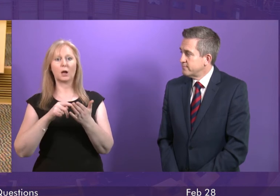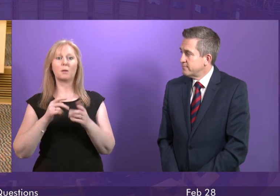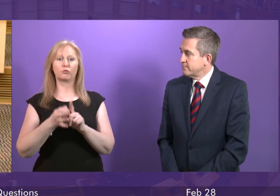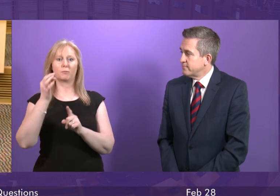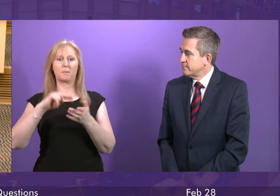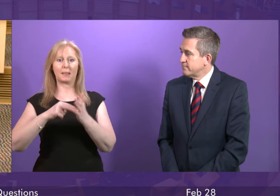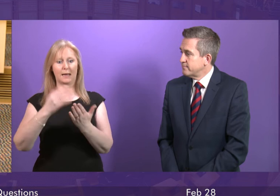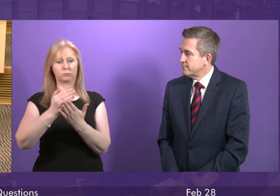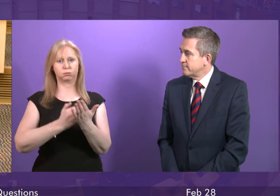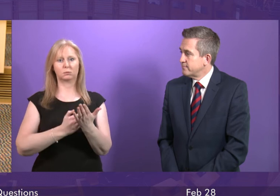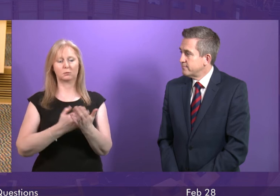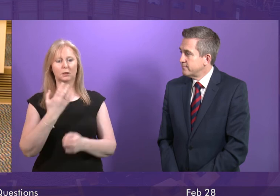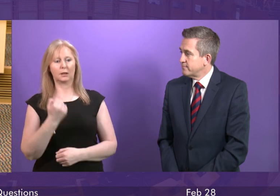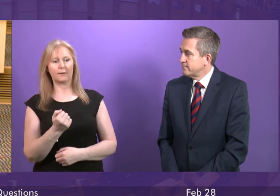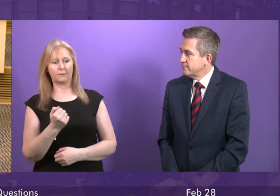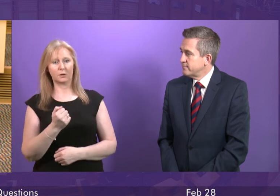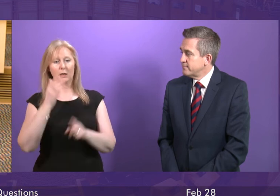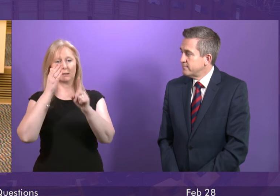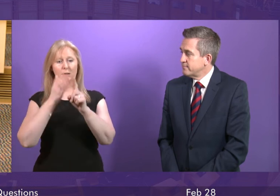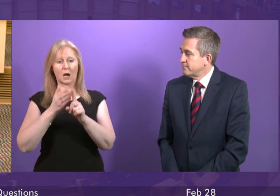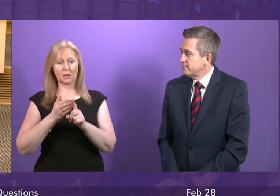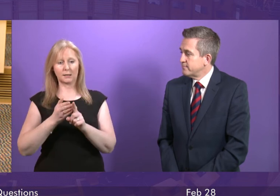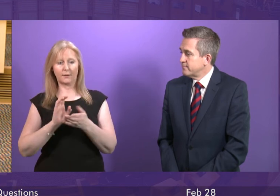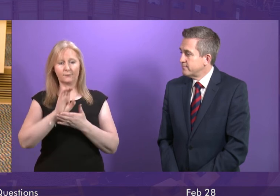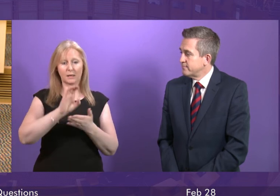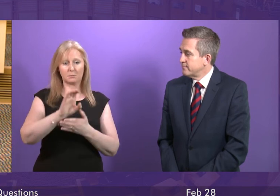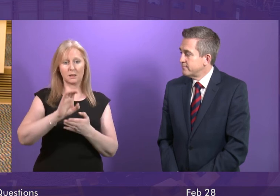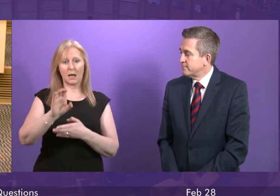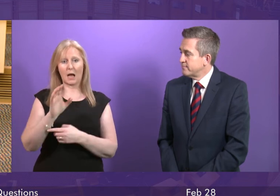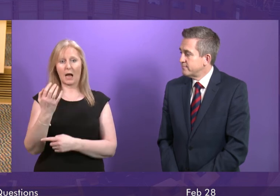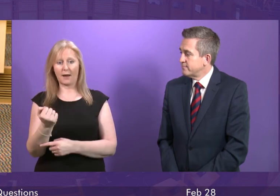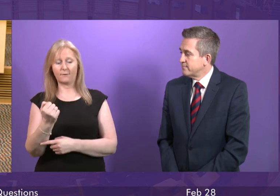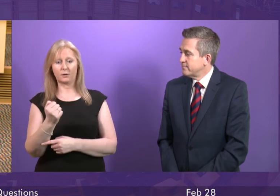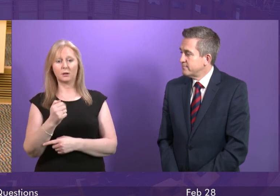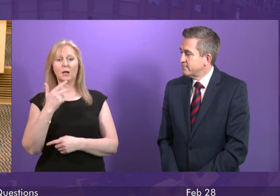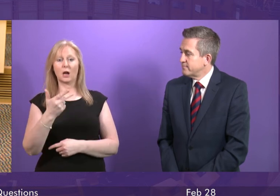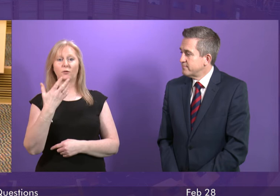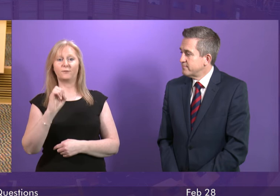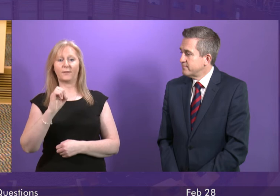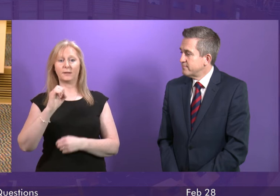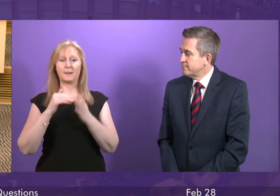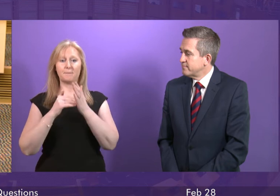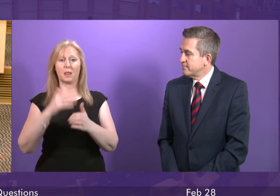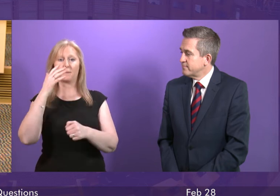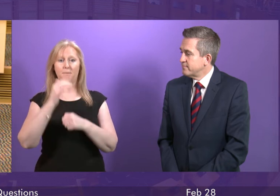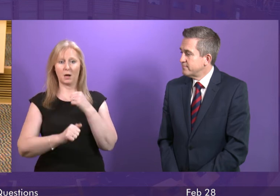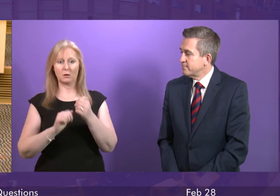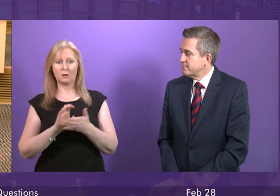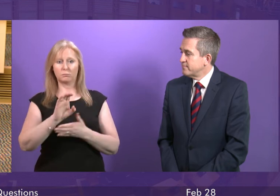We are making targeted investment. I've referred twice now to the £850 million of investment to back that